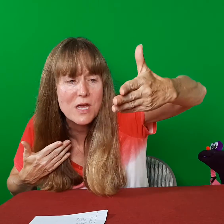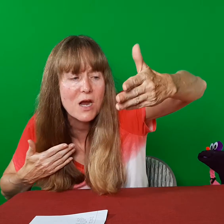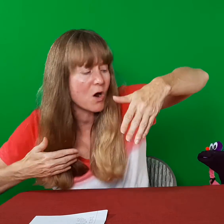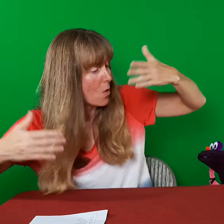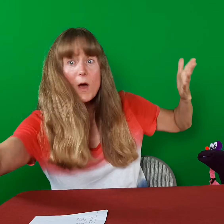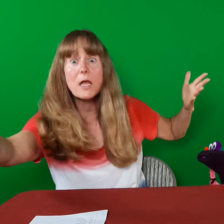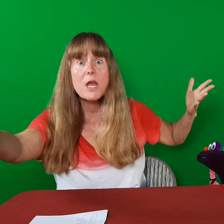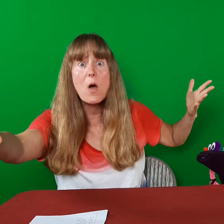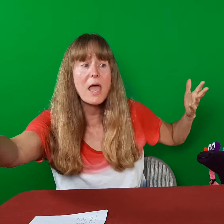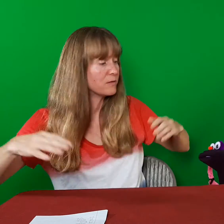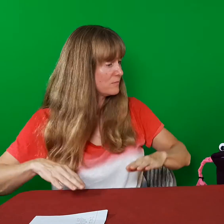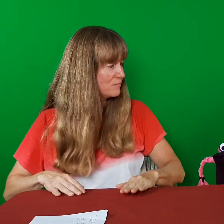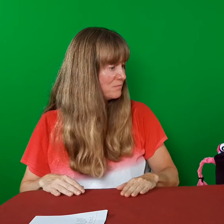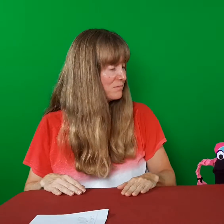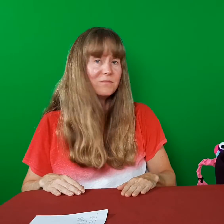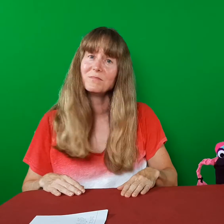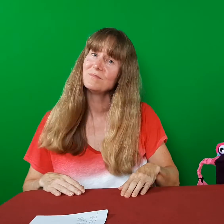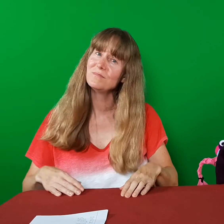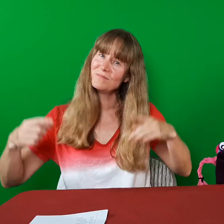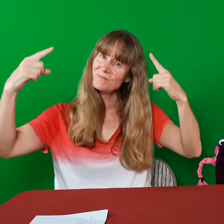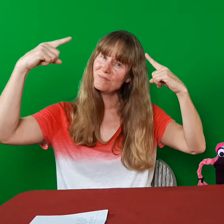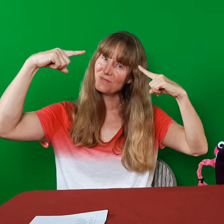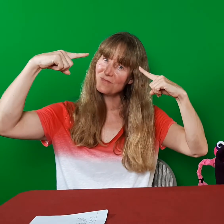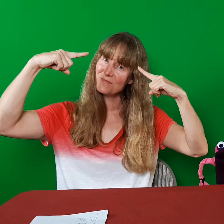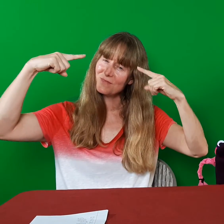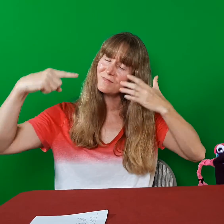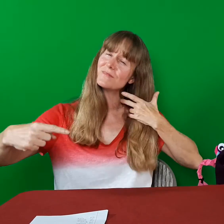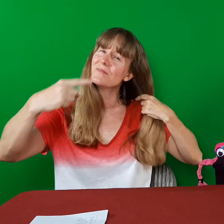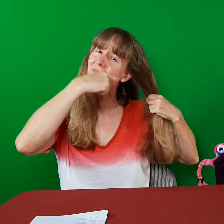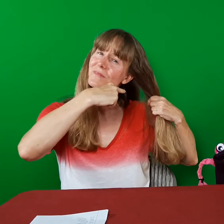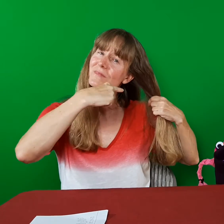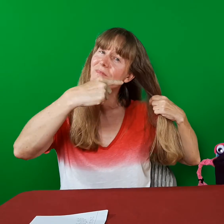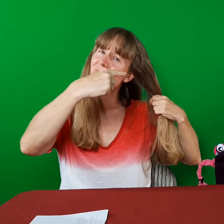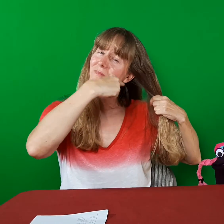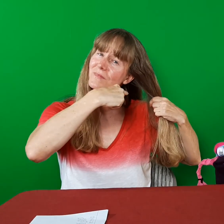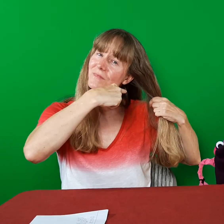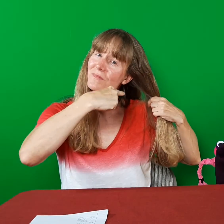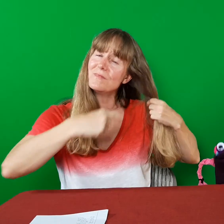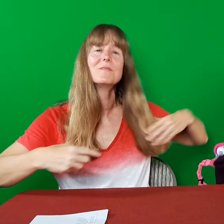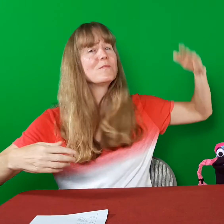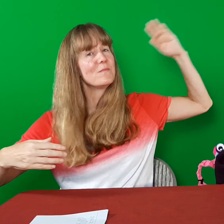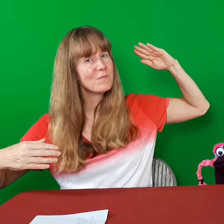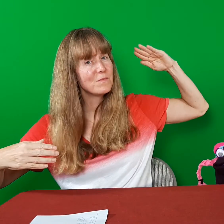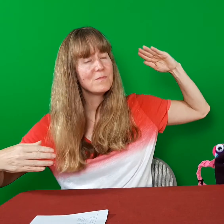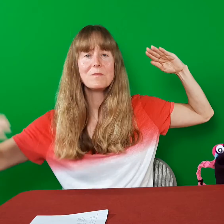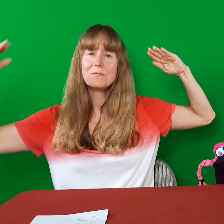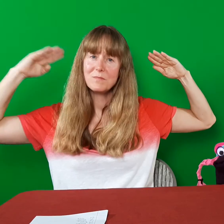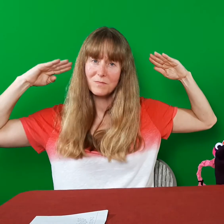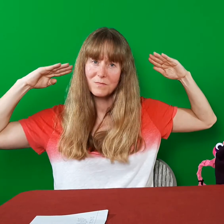hear. What are you doing? Before I read with my eyes, I can read with my ears. I will open up each ear